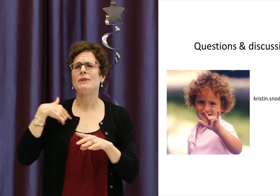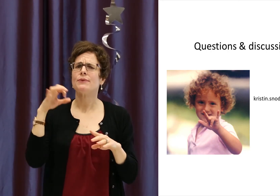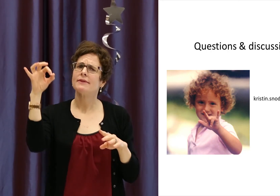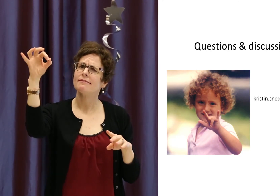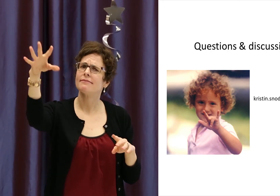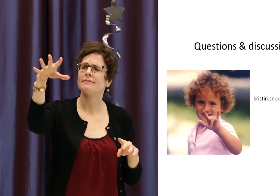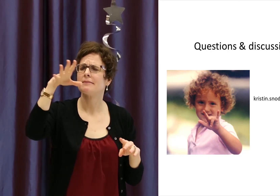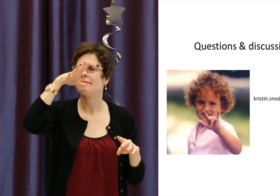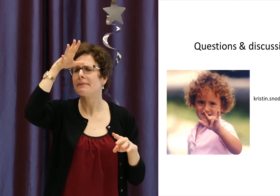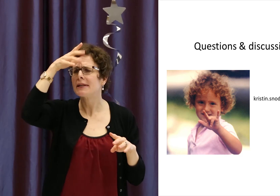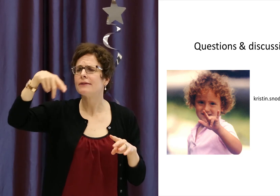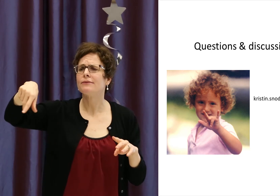that would be wonderful.